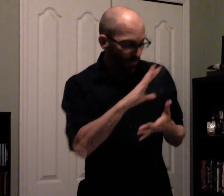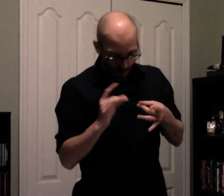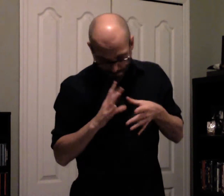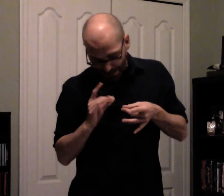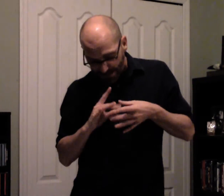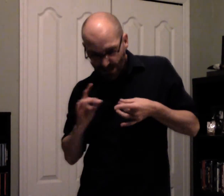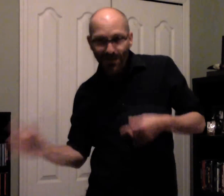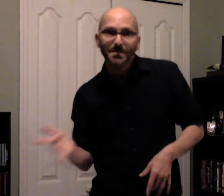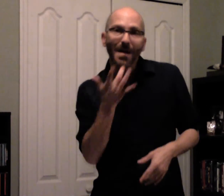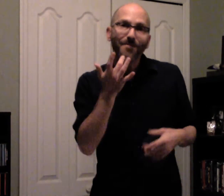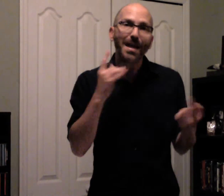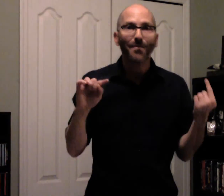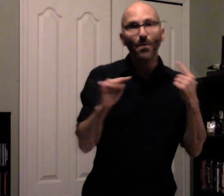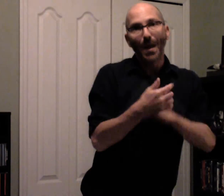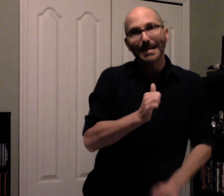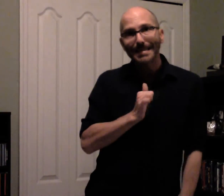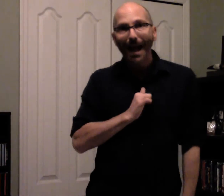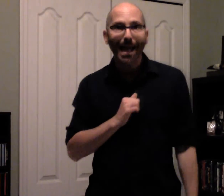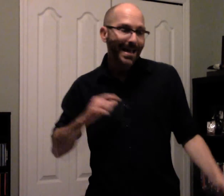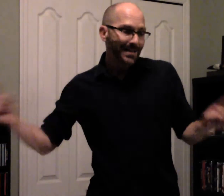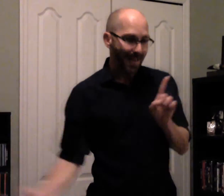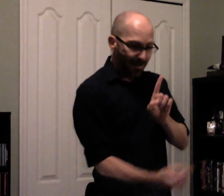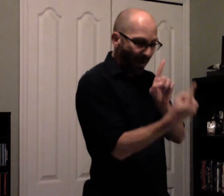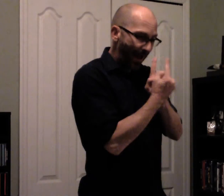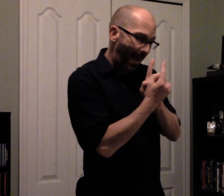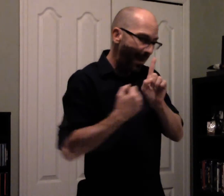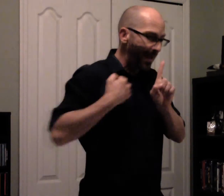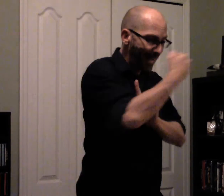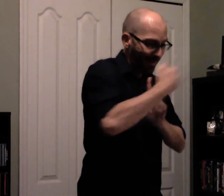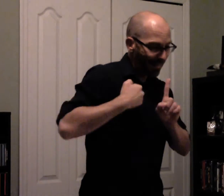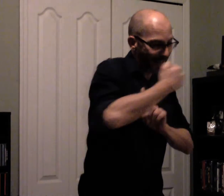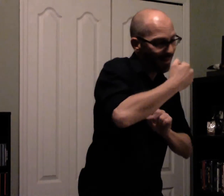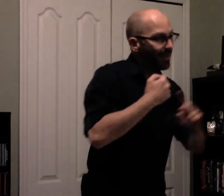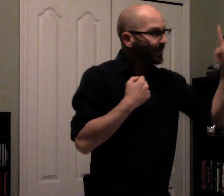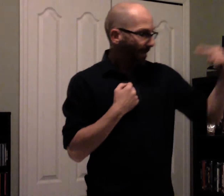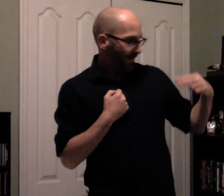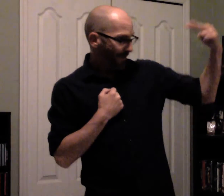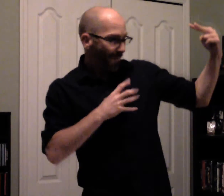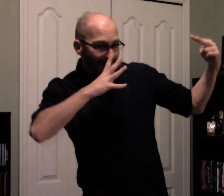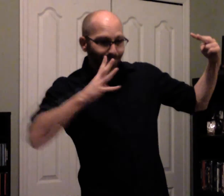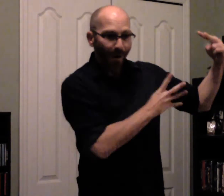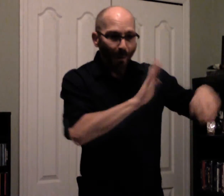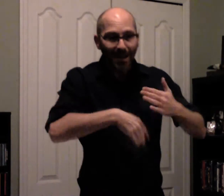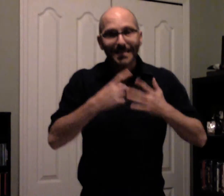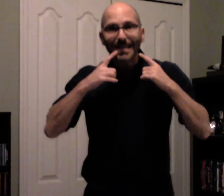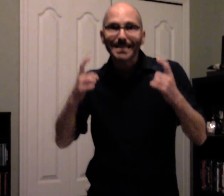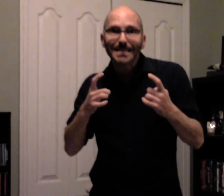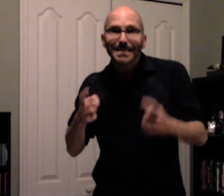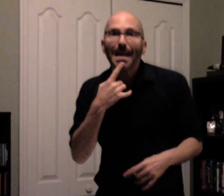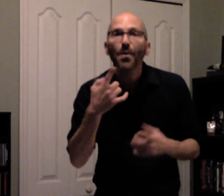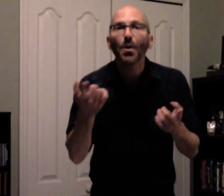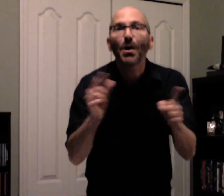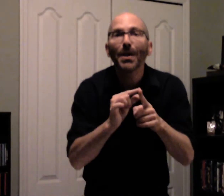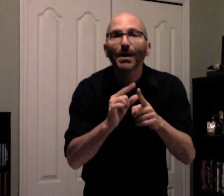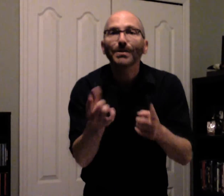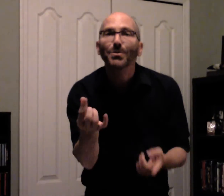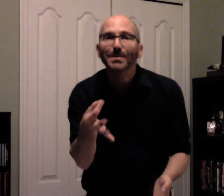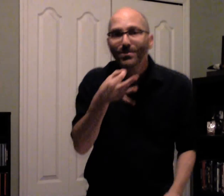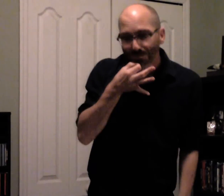your messages My favorite way to die Take my hand and kick it in Break some bread for all my sins Say a word, do it soon